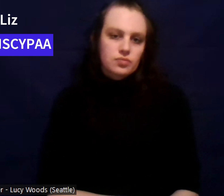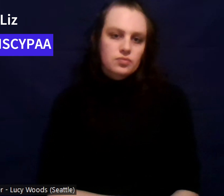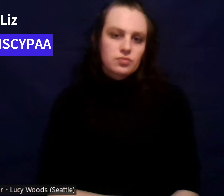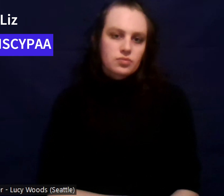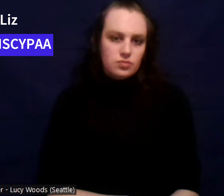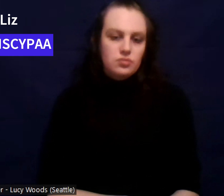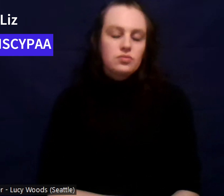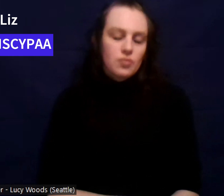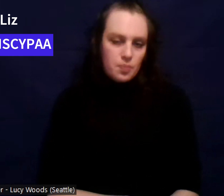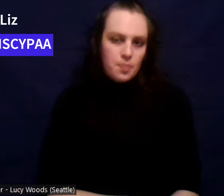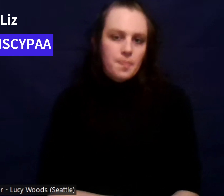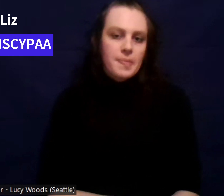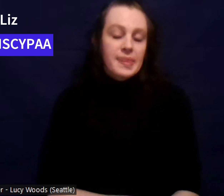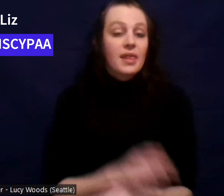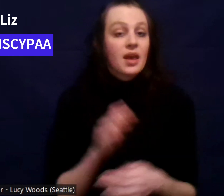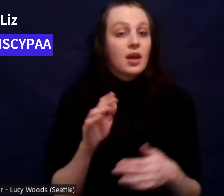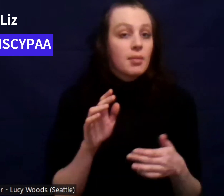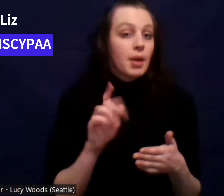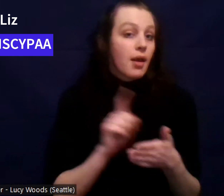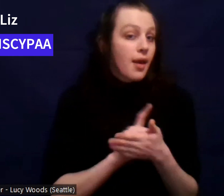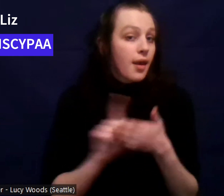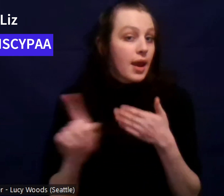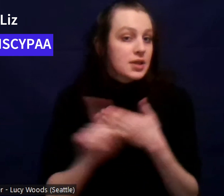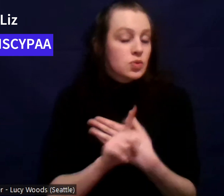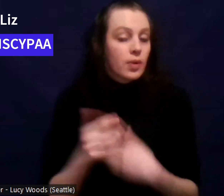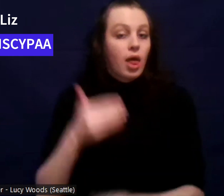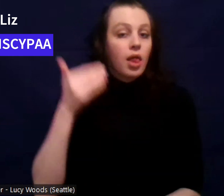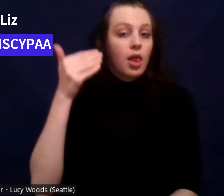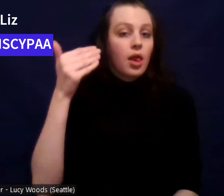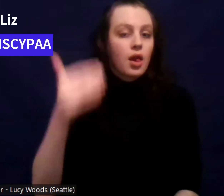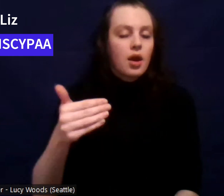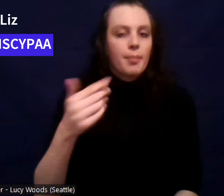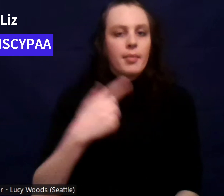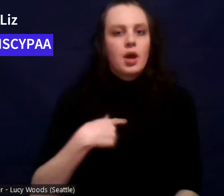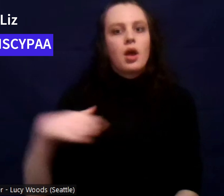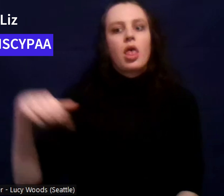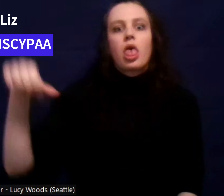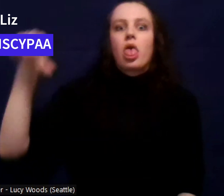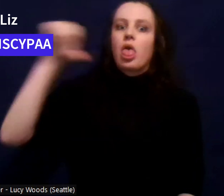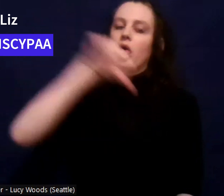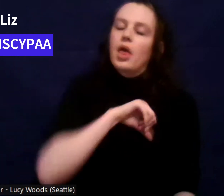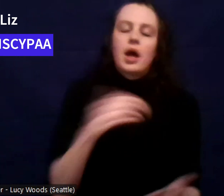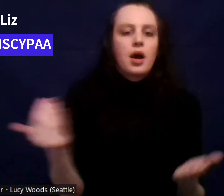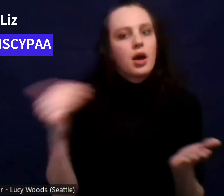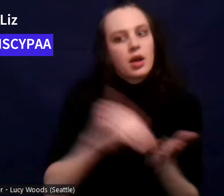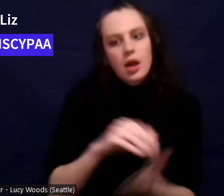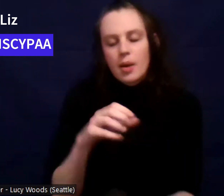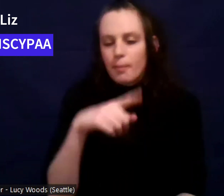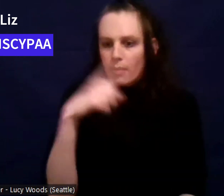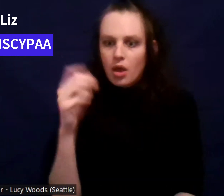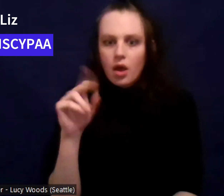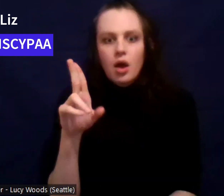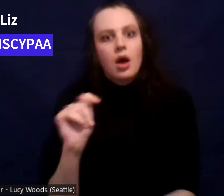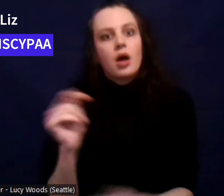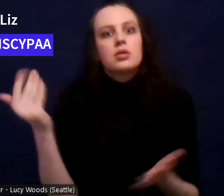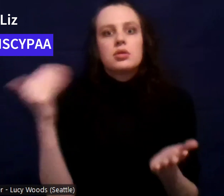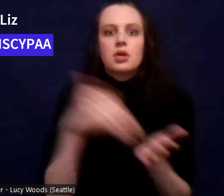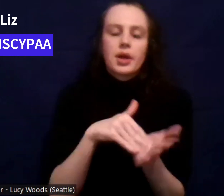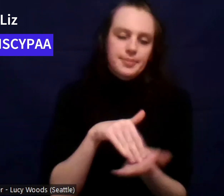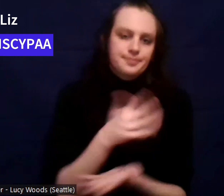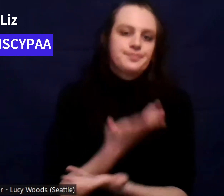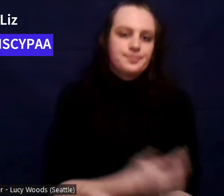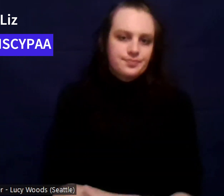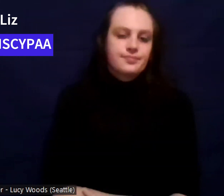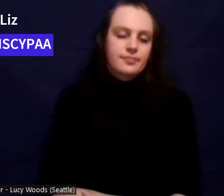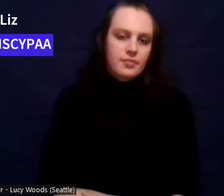followed by like the next time, like getting obliterated, not having any control of what I was drinking whatsoever. Um,